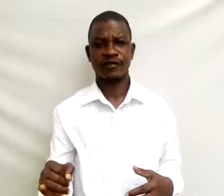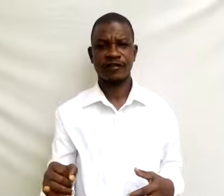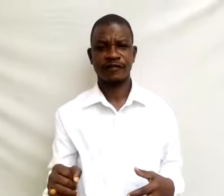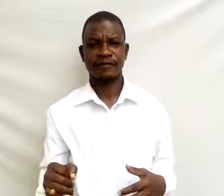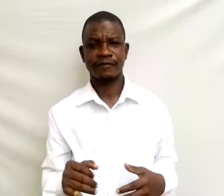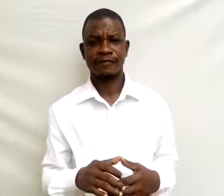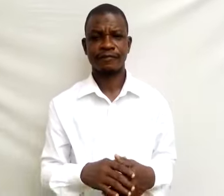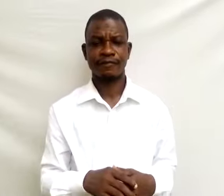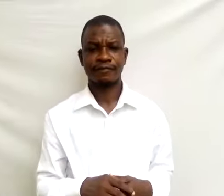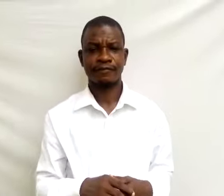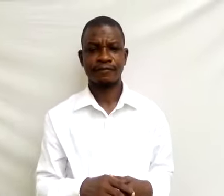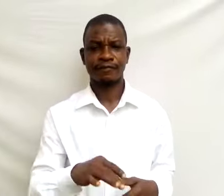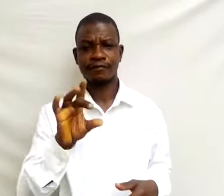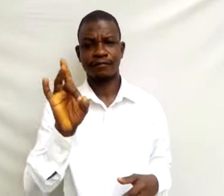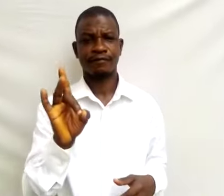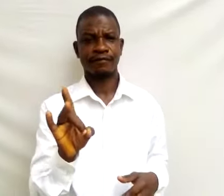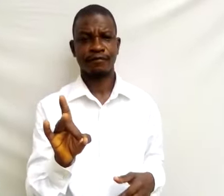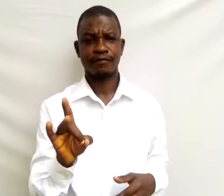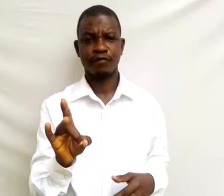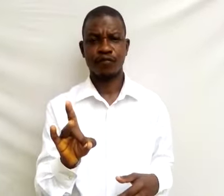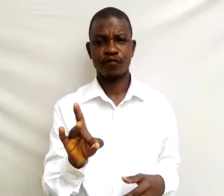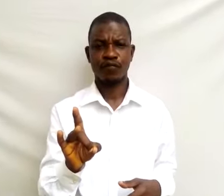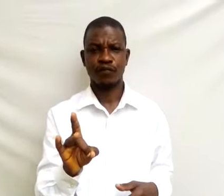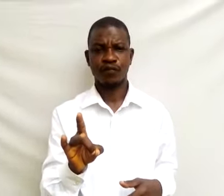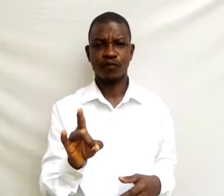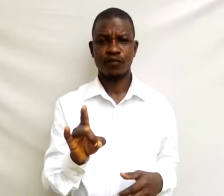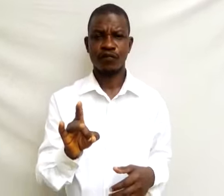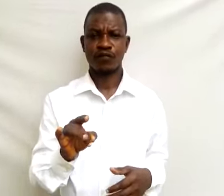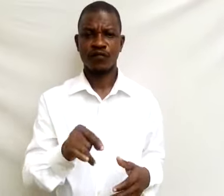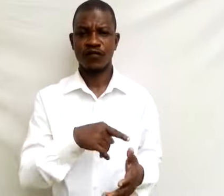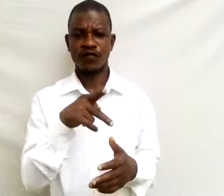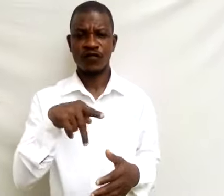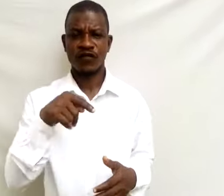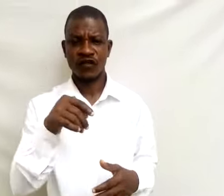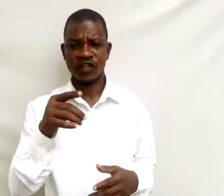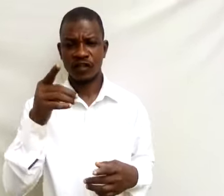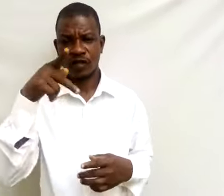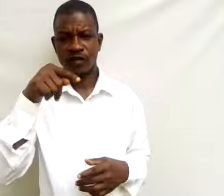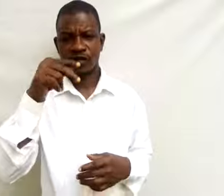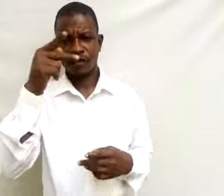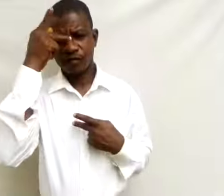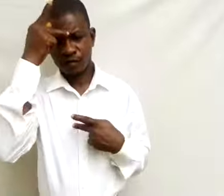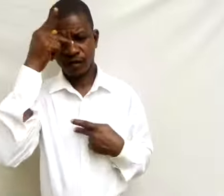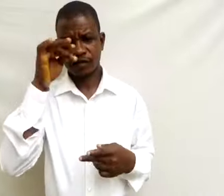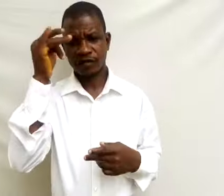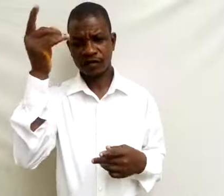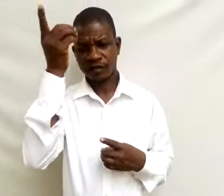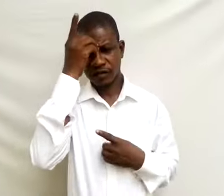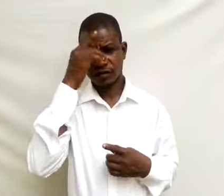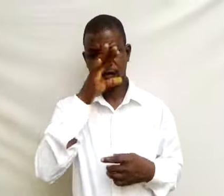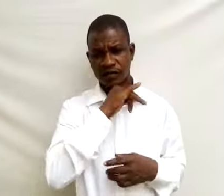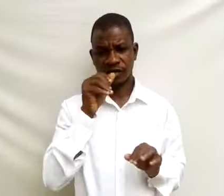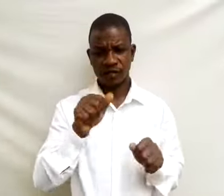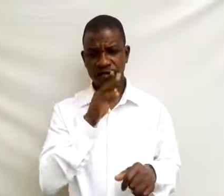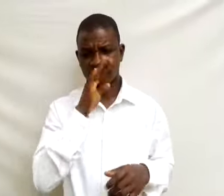7. Pets, weeds, pests and diseases should be controlled. 9.